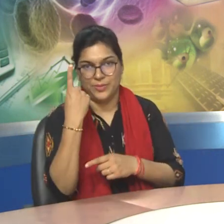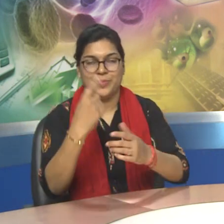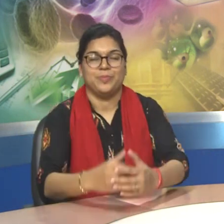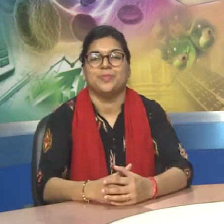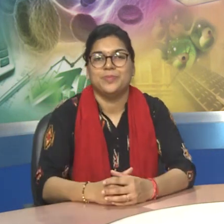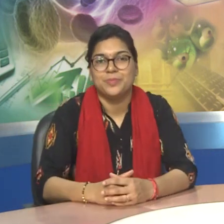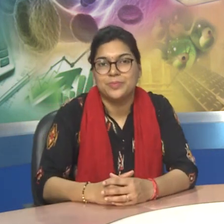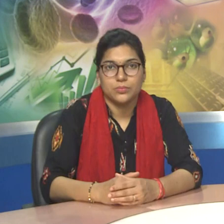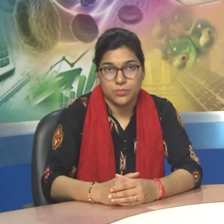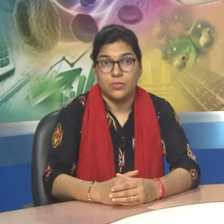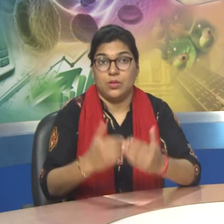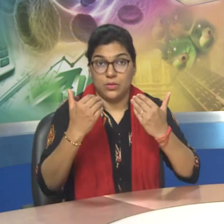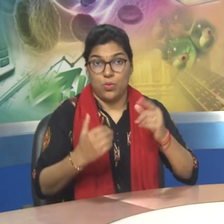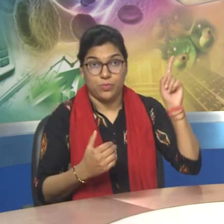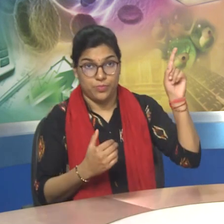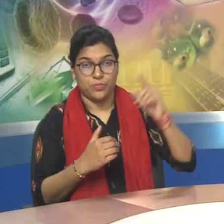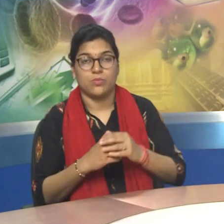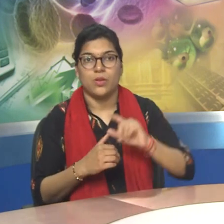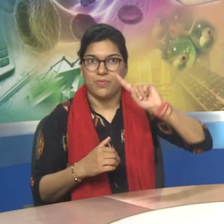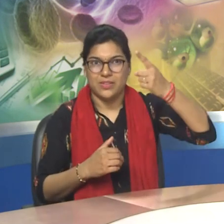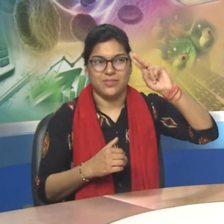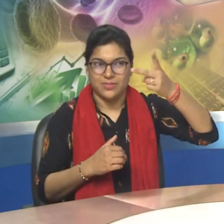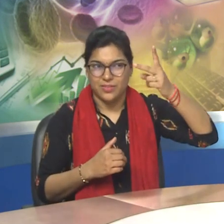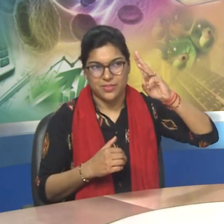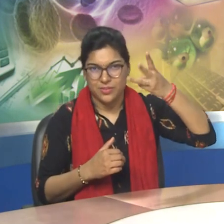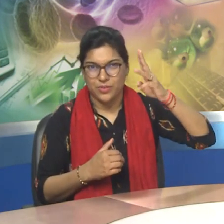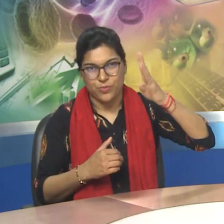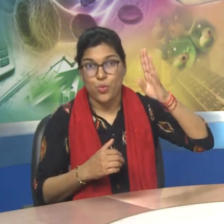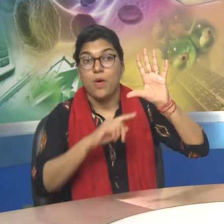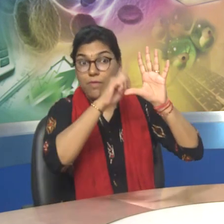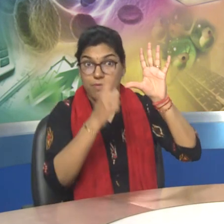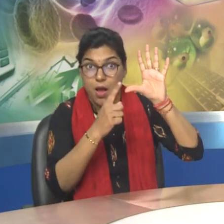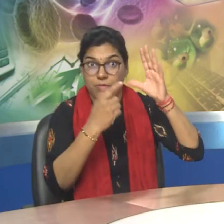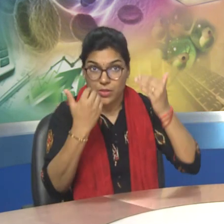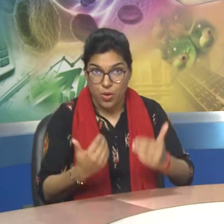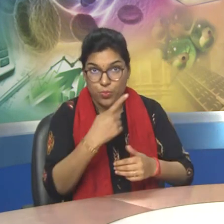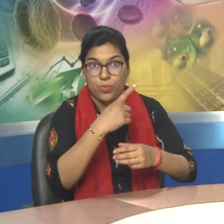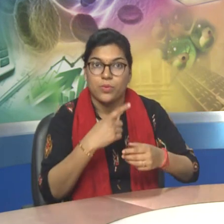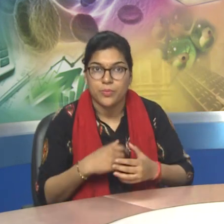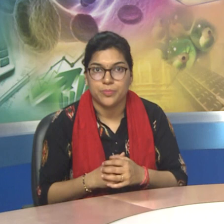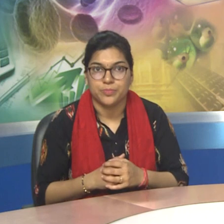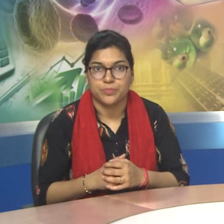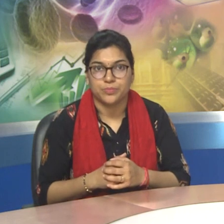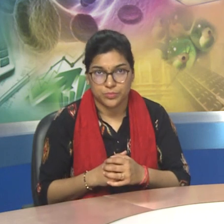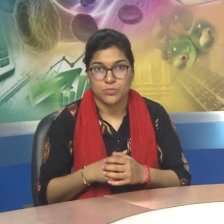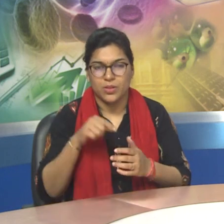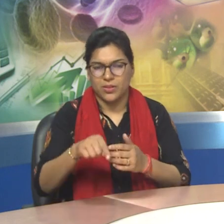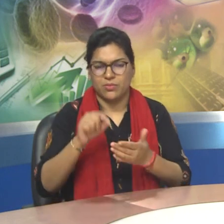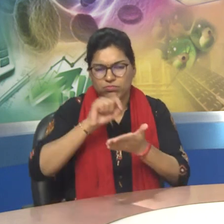We will discuss e-journal endpoints. Point 1 E-journals are produced,